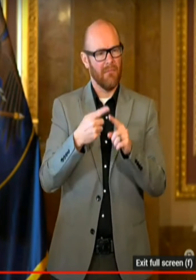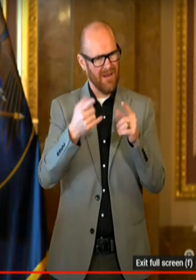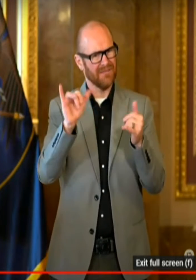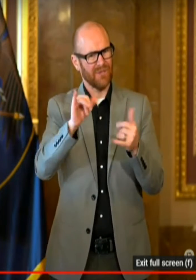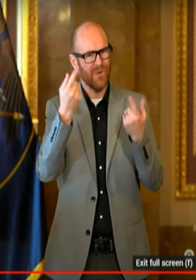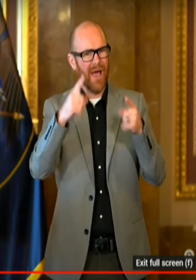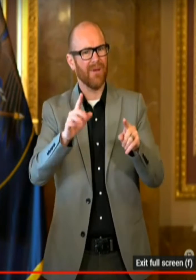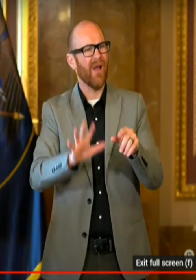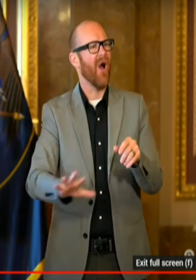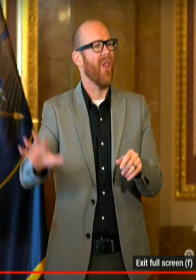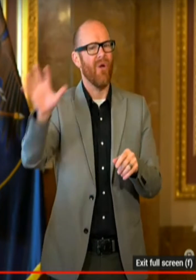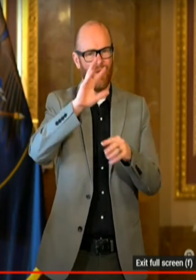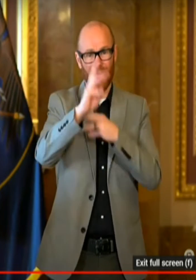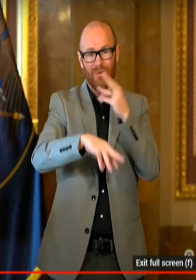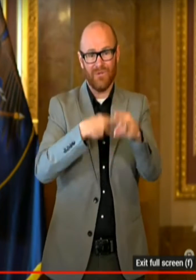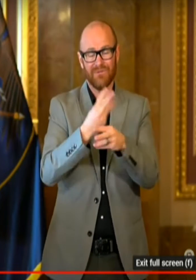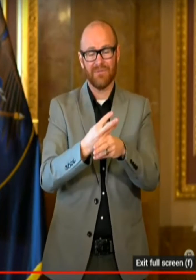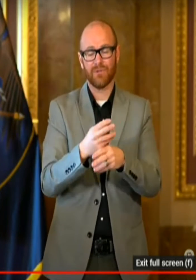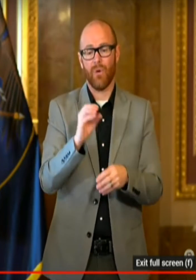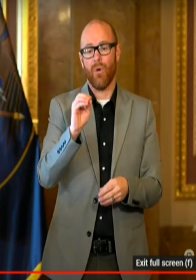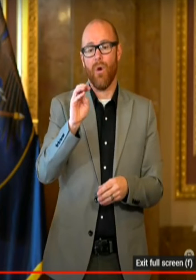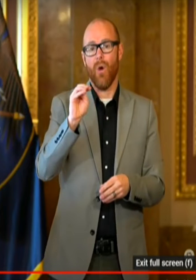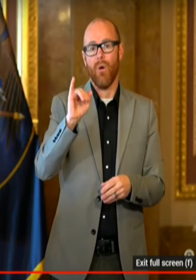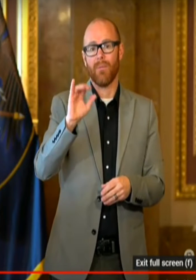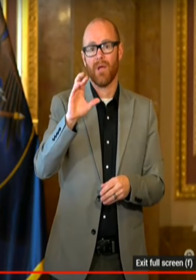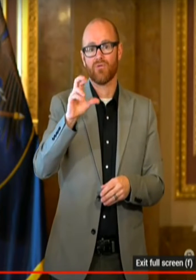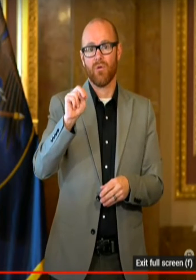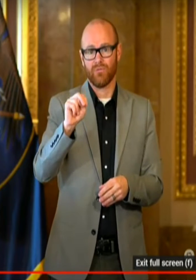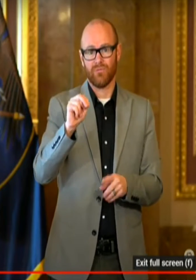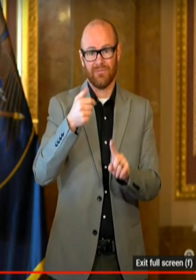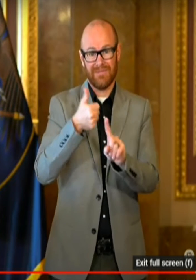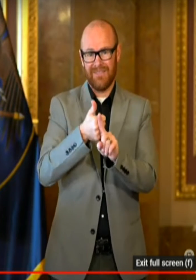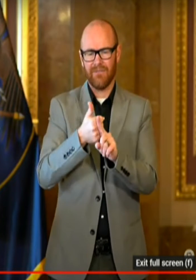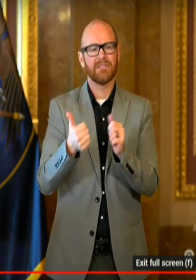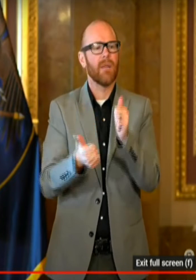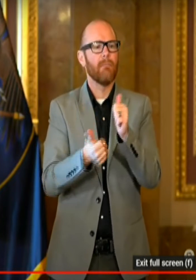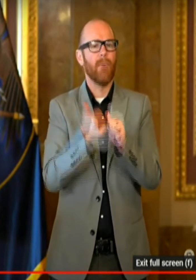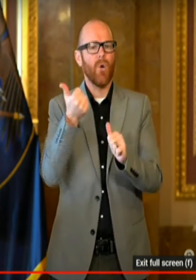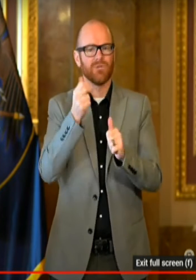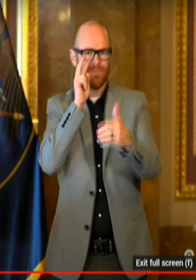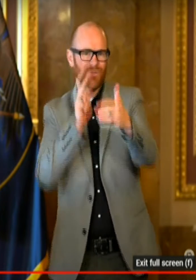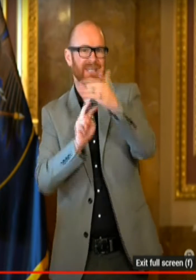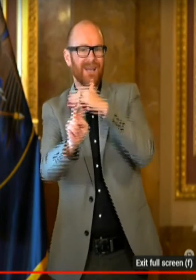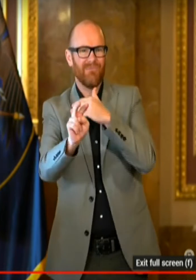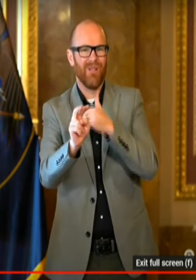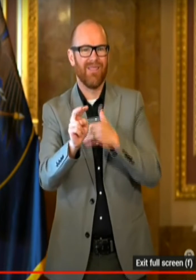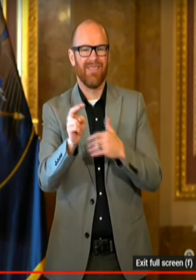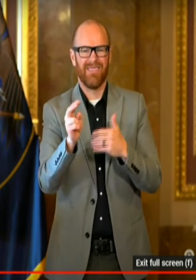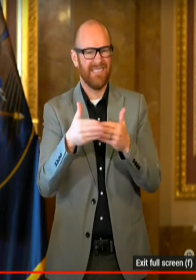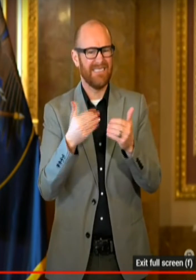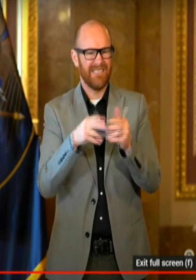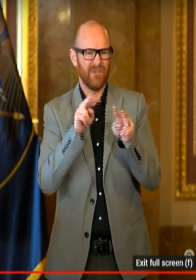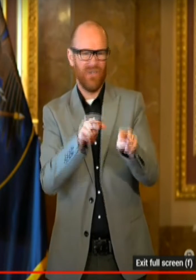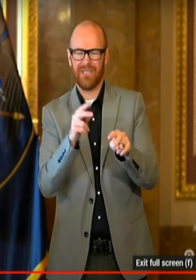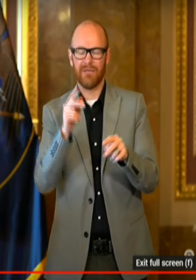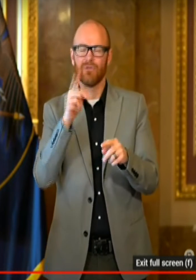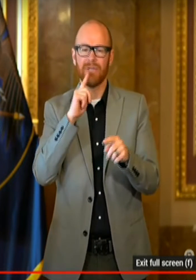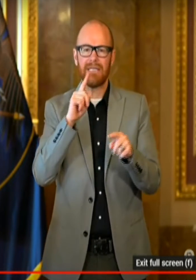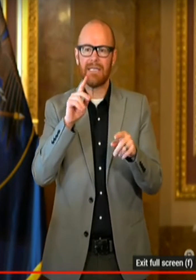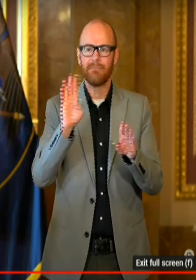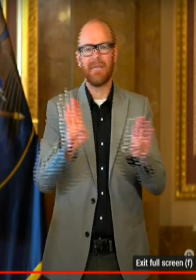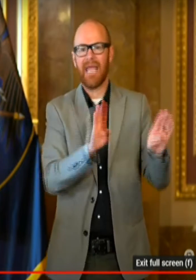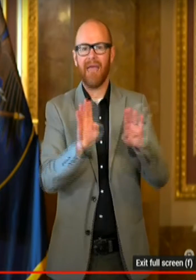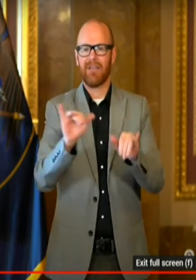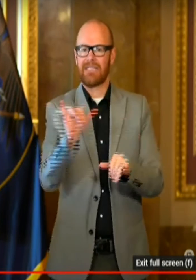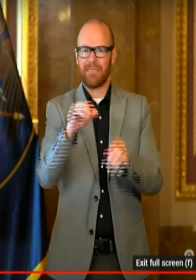South Africa what was going to happen. Omicron ended up being the most predictable of all the variants. It acted the very same in every country and